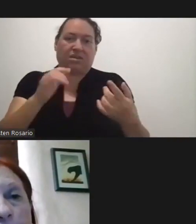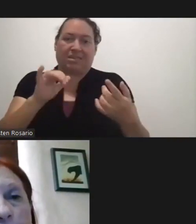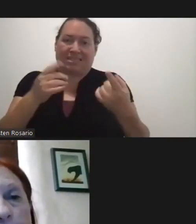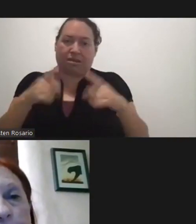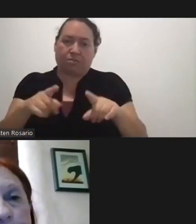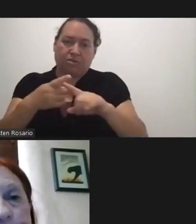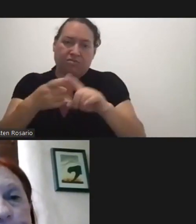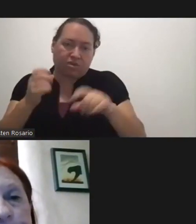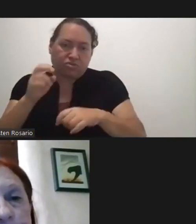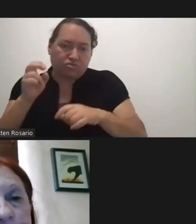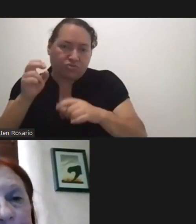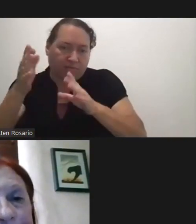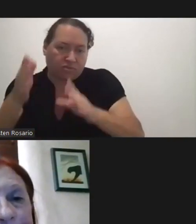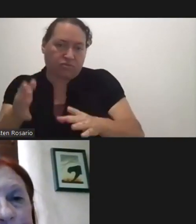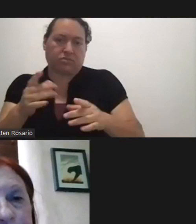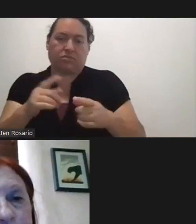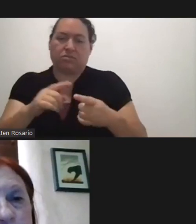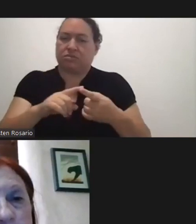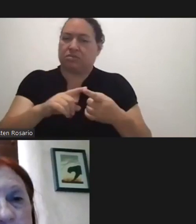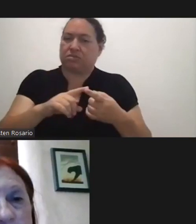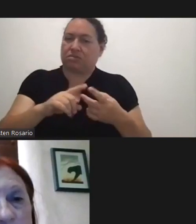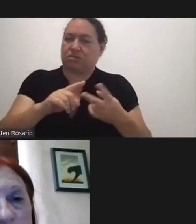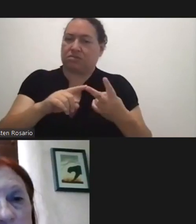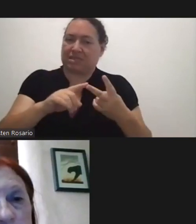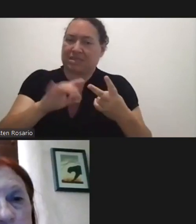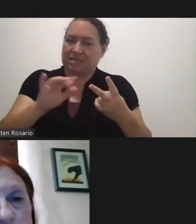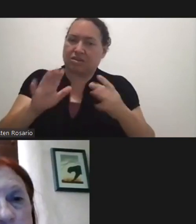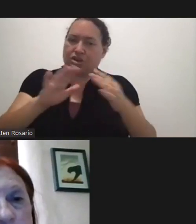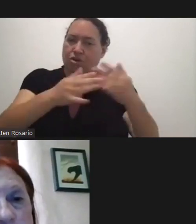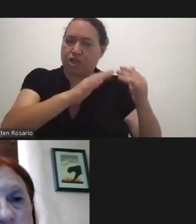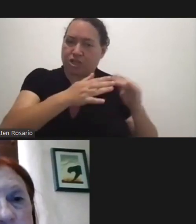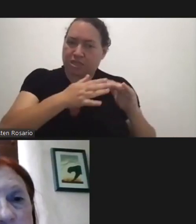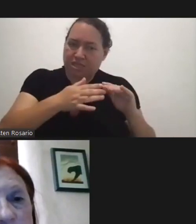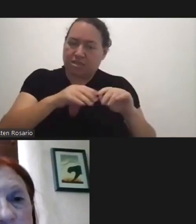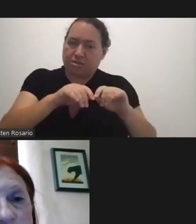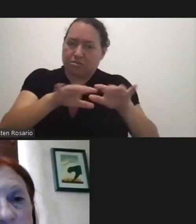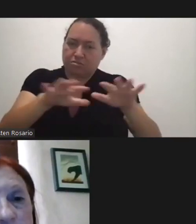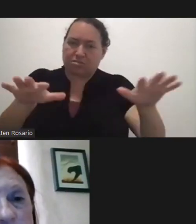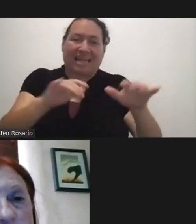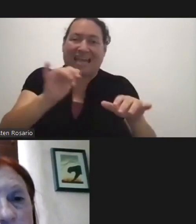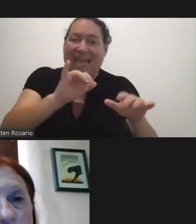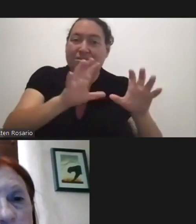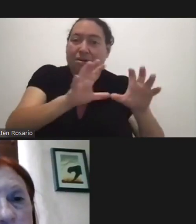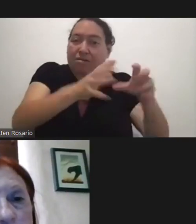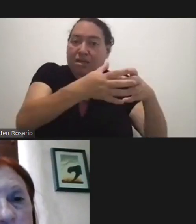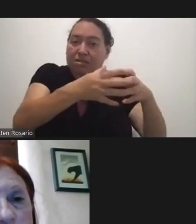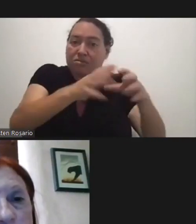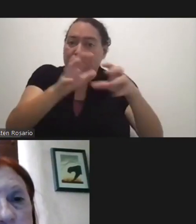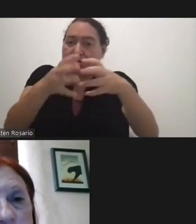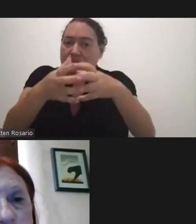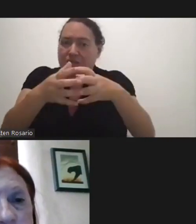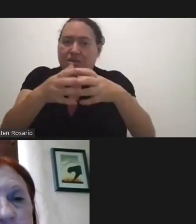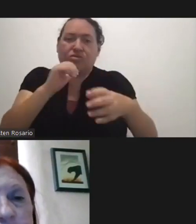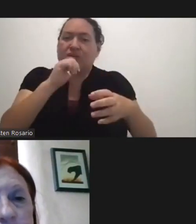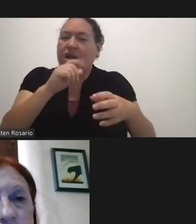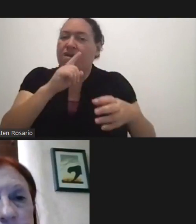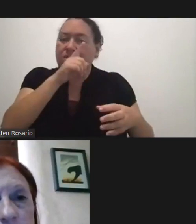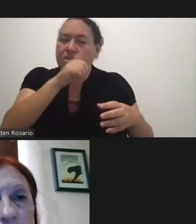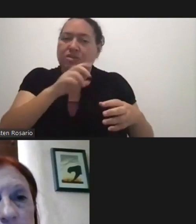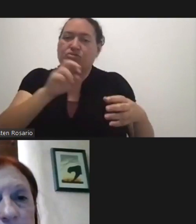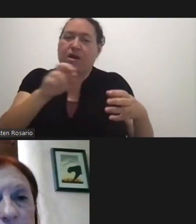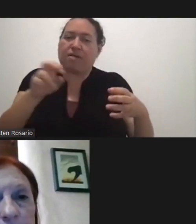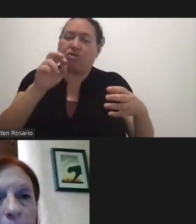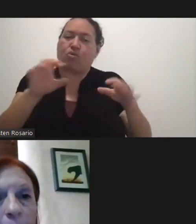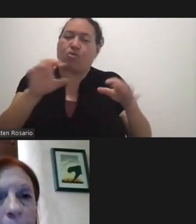On Is It A Community Spreader Like The Clusters That We Have That Wasn't Really Travel Related So So There's There's